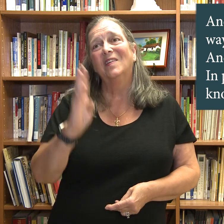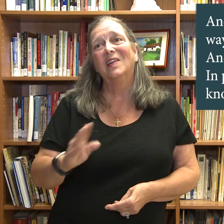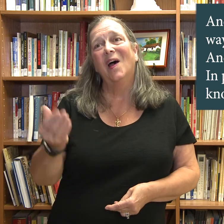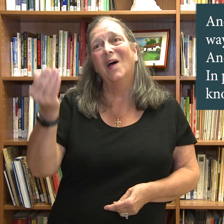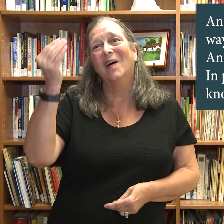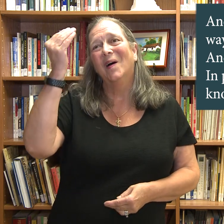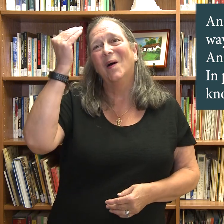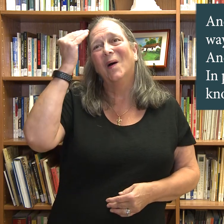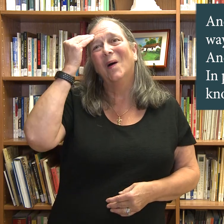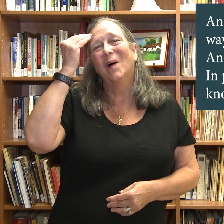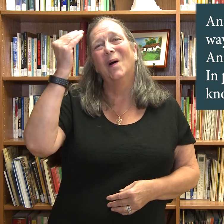know